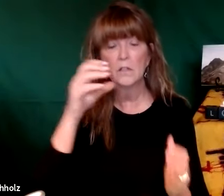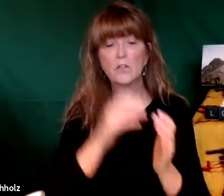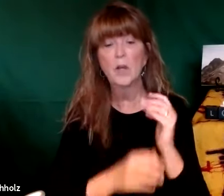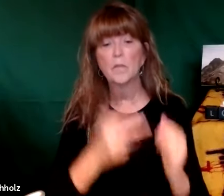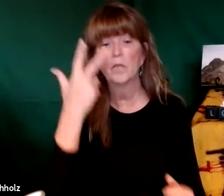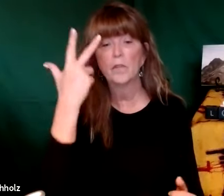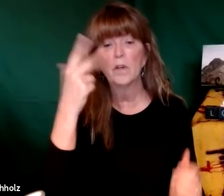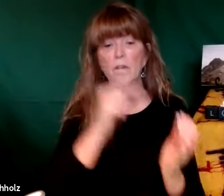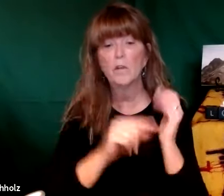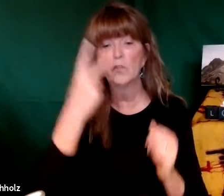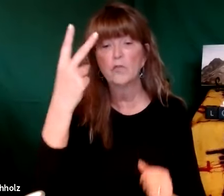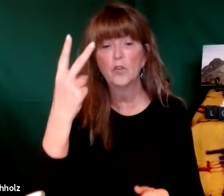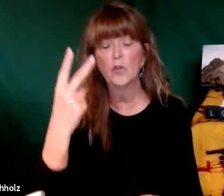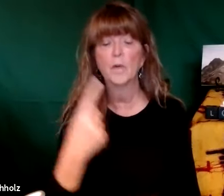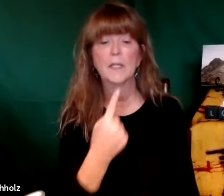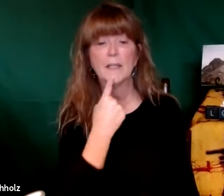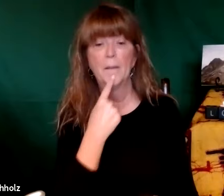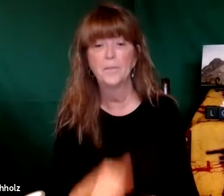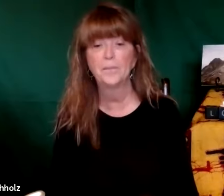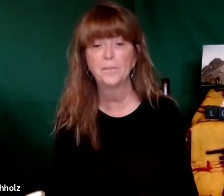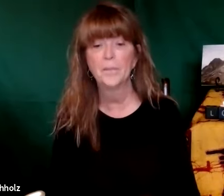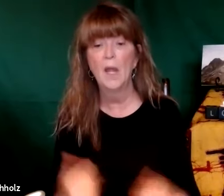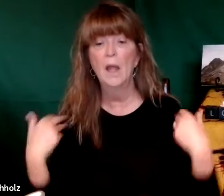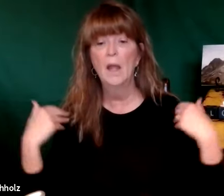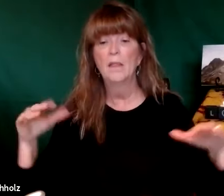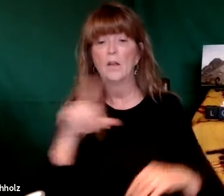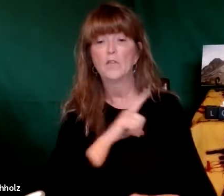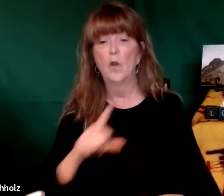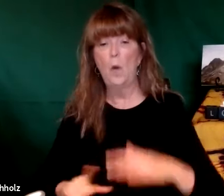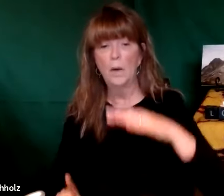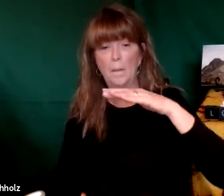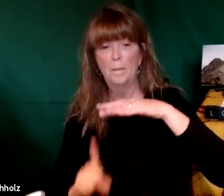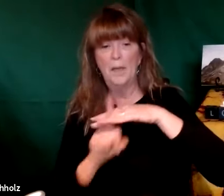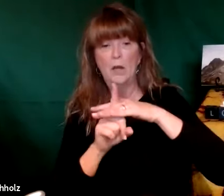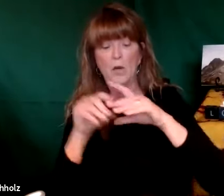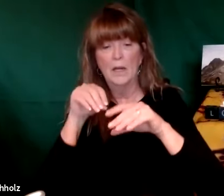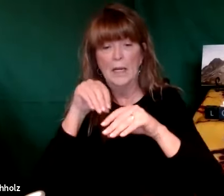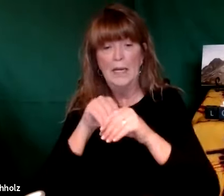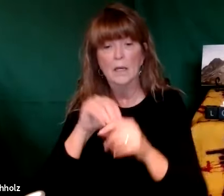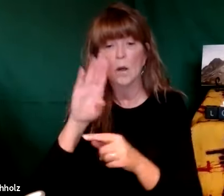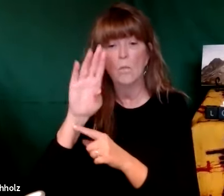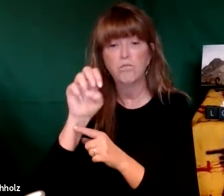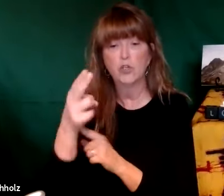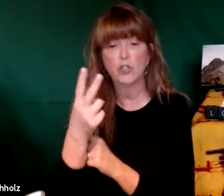in Exodus chapter 3 verse 2 it says the angel of the Lord appeared